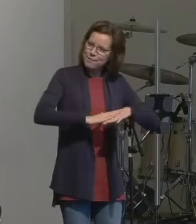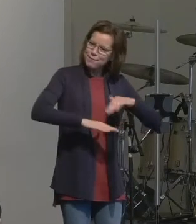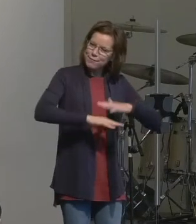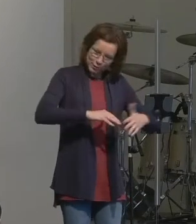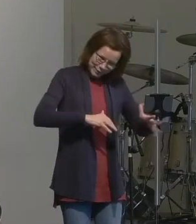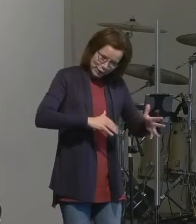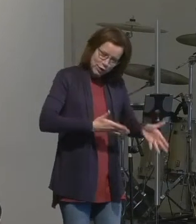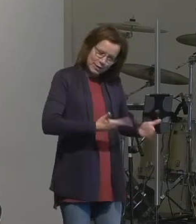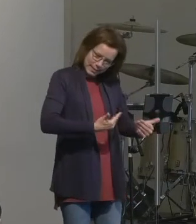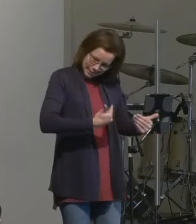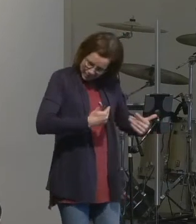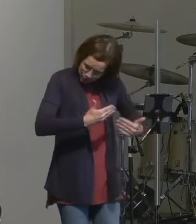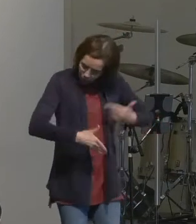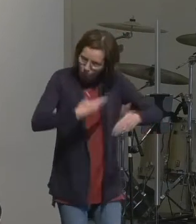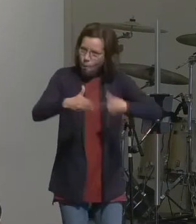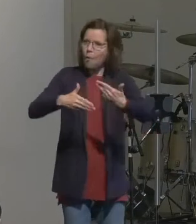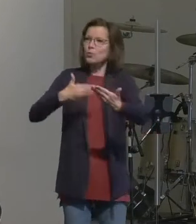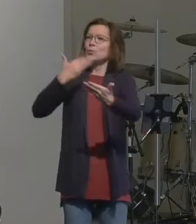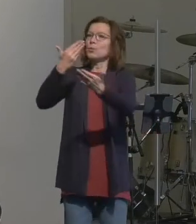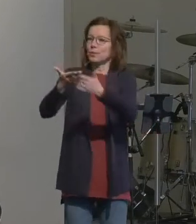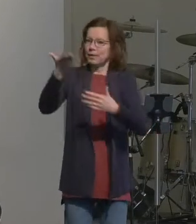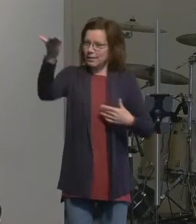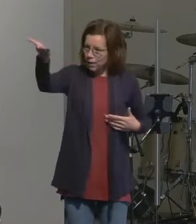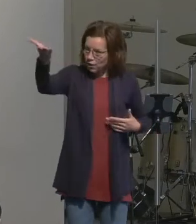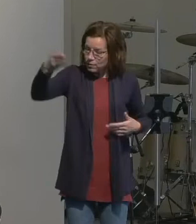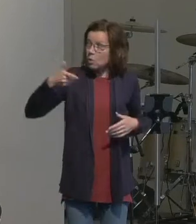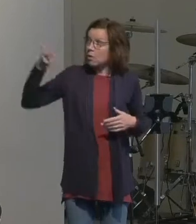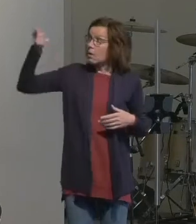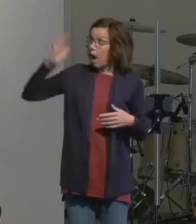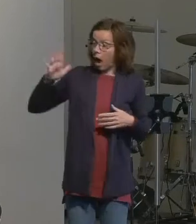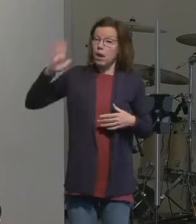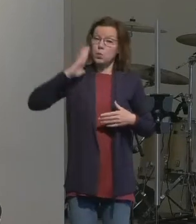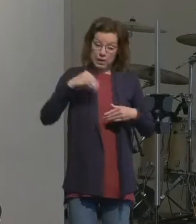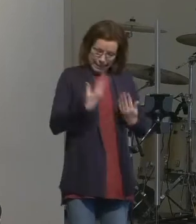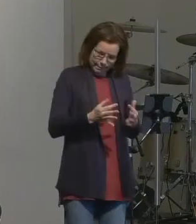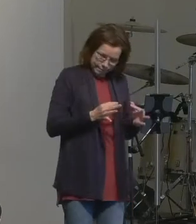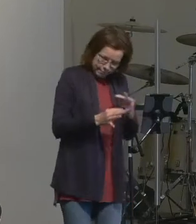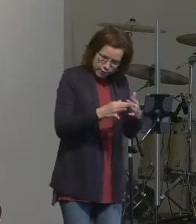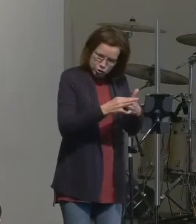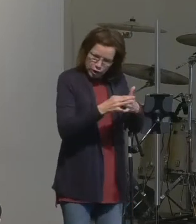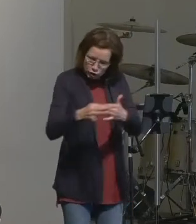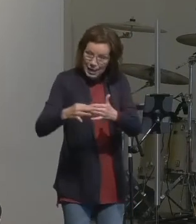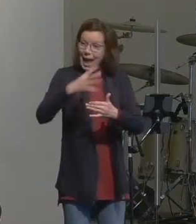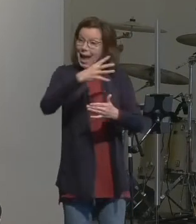when he engages us when God engages us he also lays out his plan for you